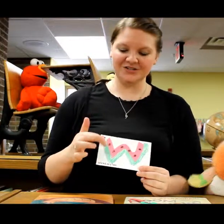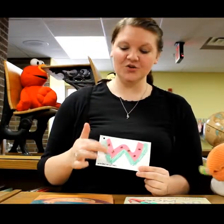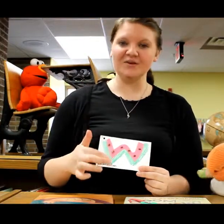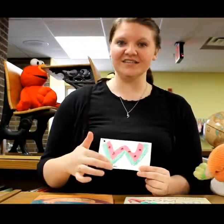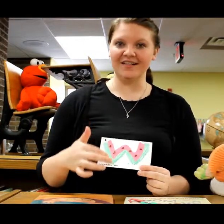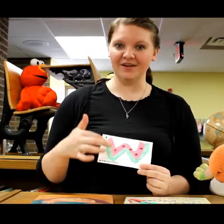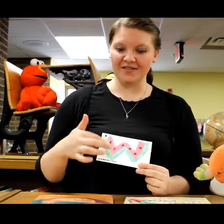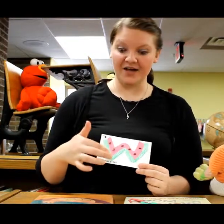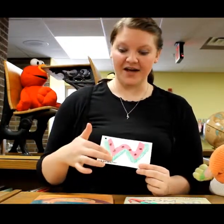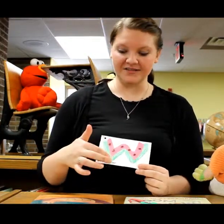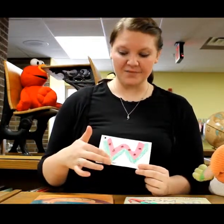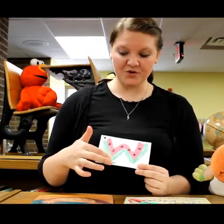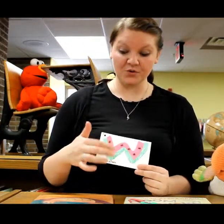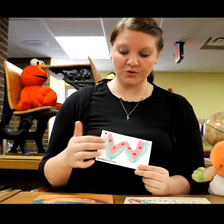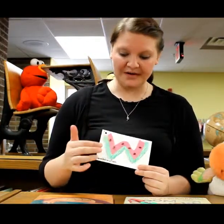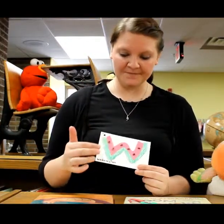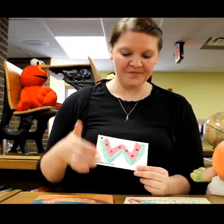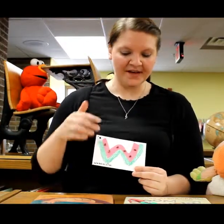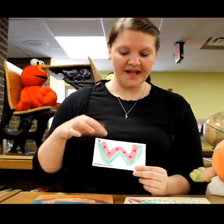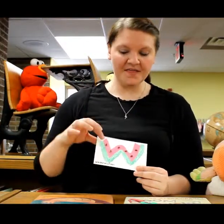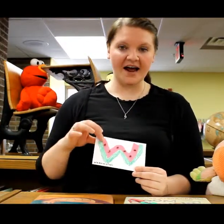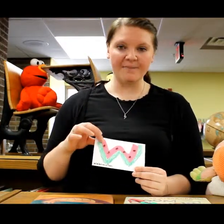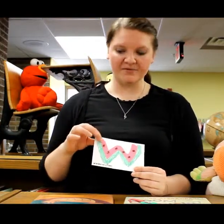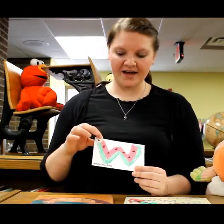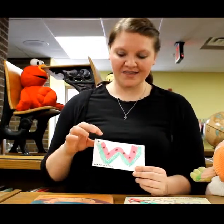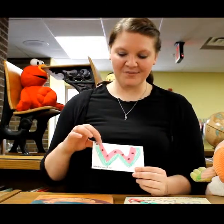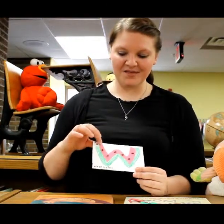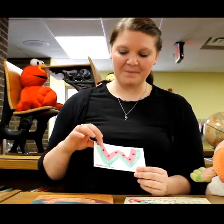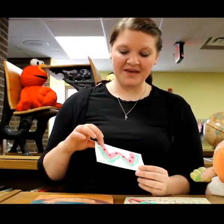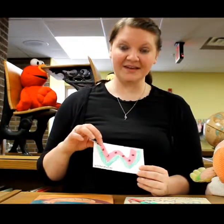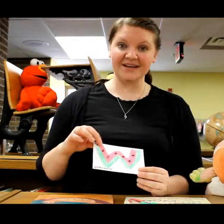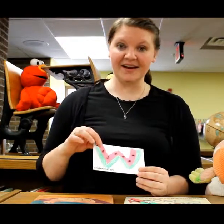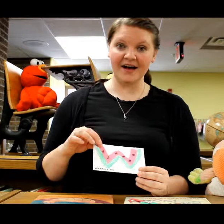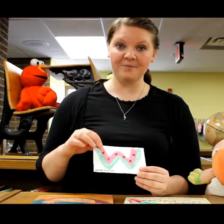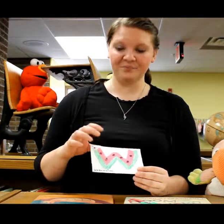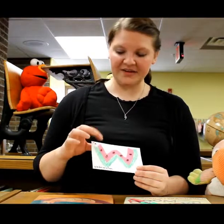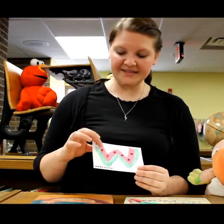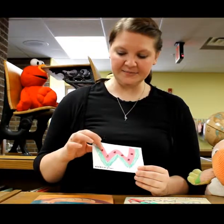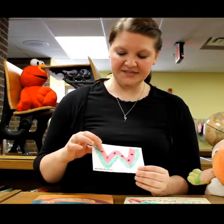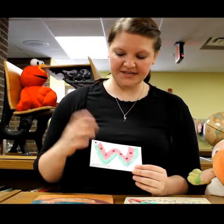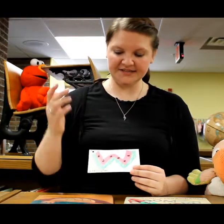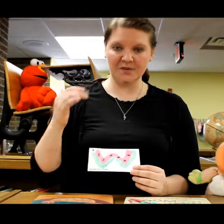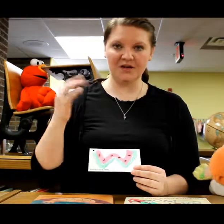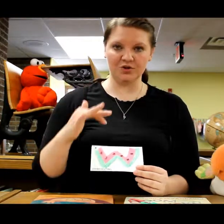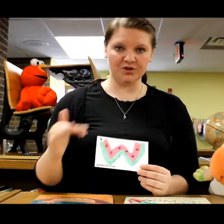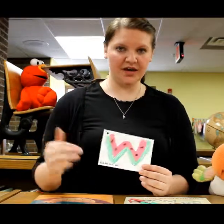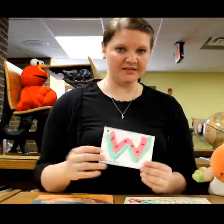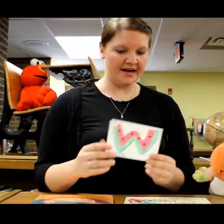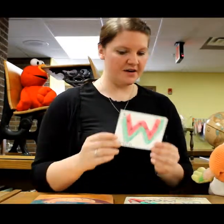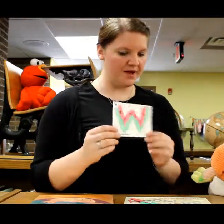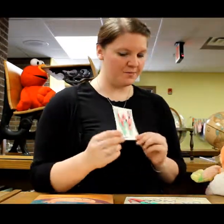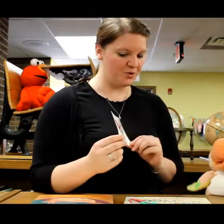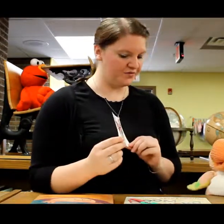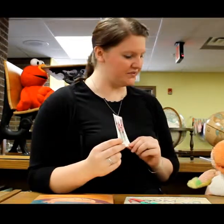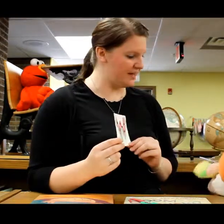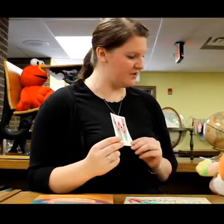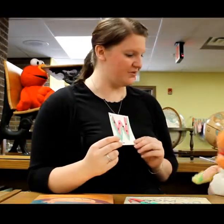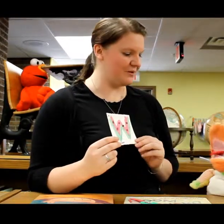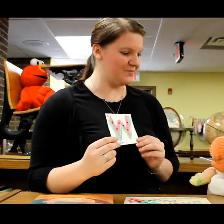do was color the W green and then I provided them with a pink cutout and some seeds and we glued it all down and made a beautiful W. I